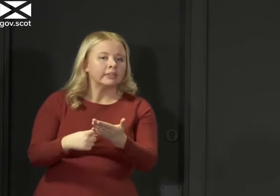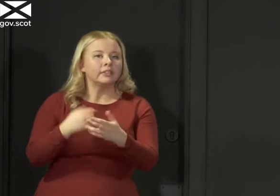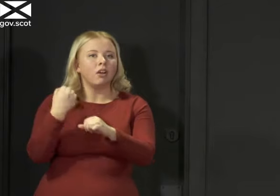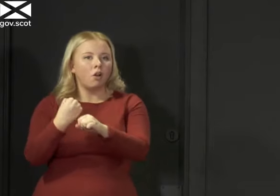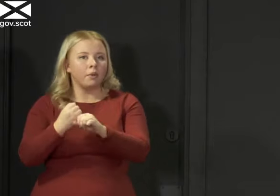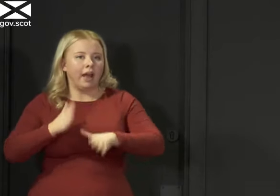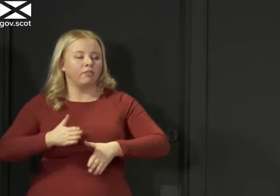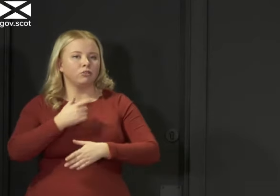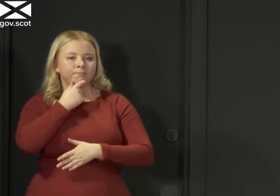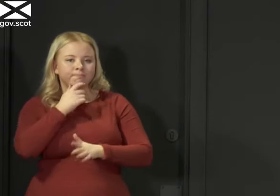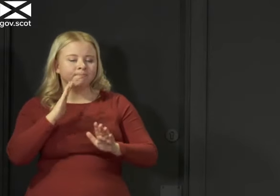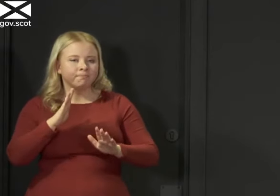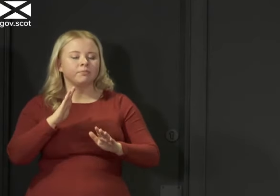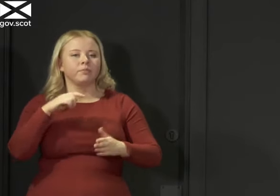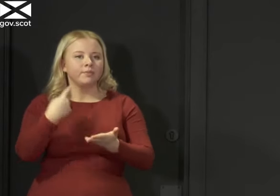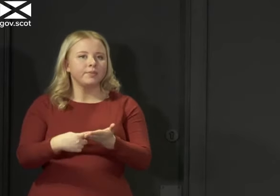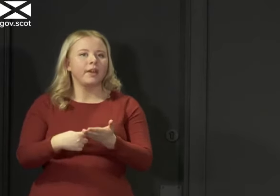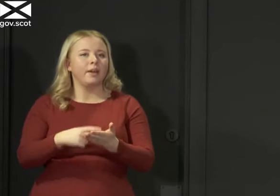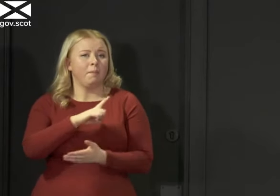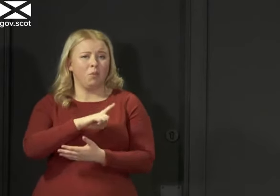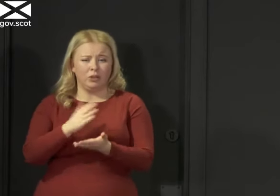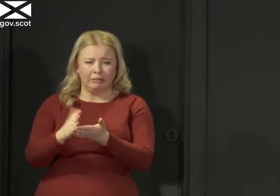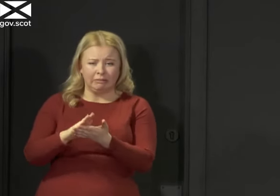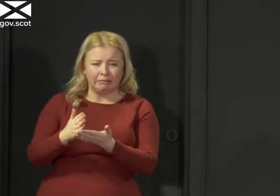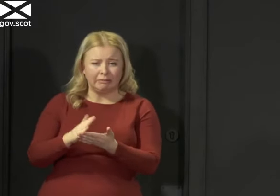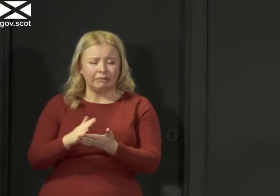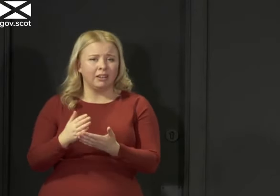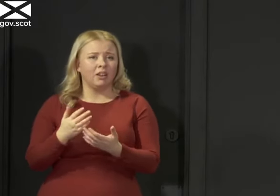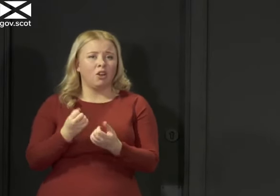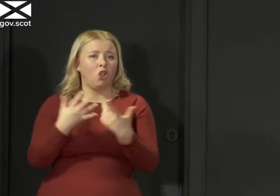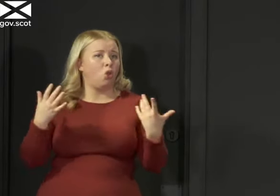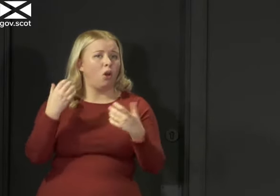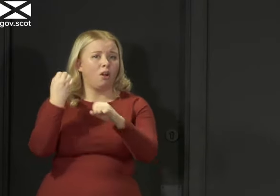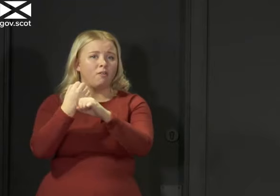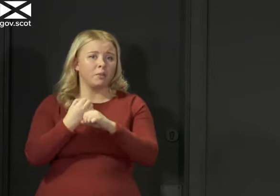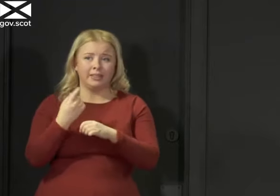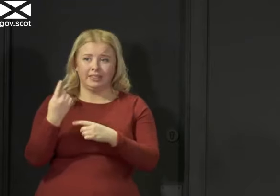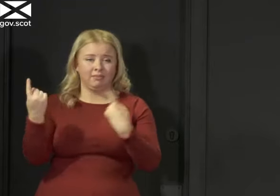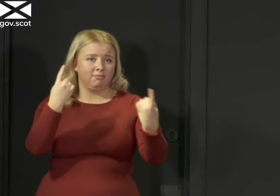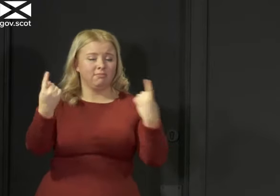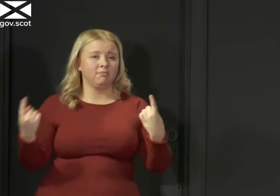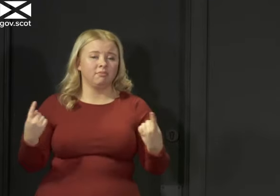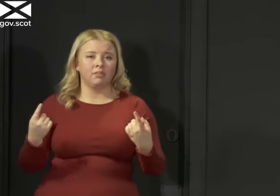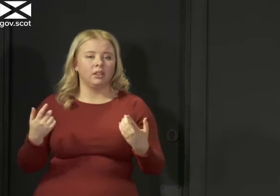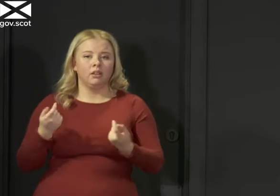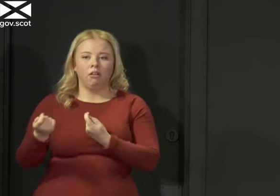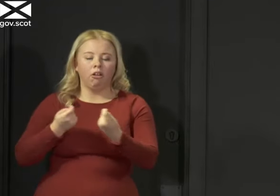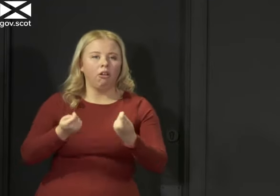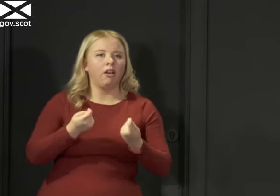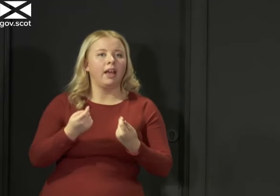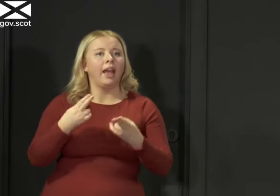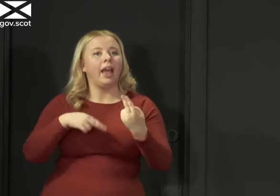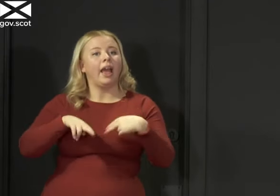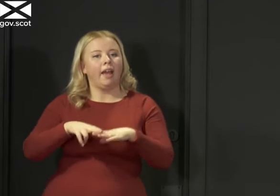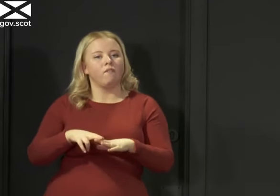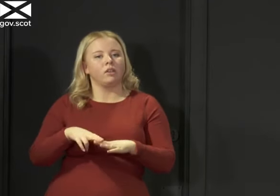has to make those judgments. And given the uncertainties around this that all governments are dealing with, if we err at all, I want